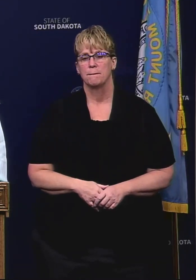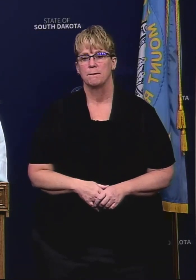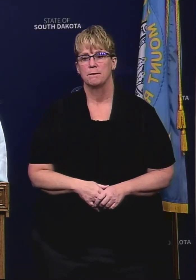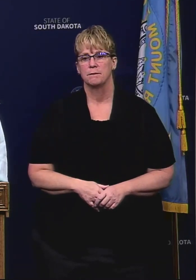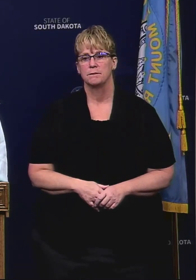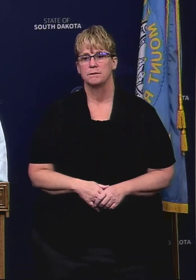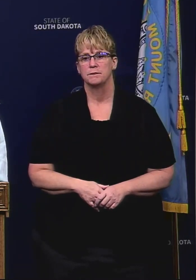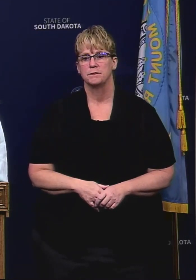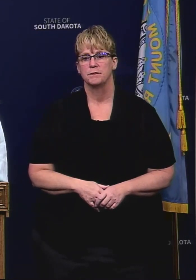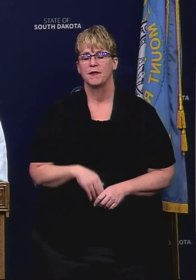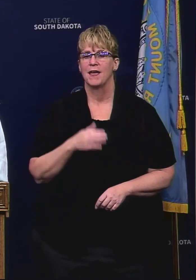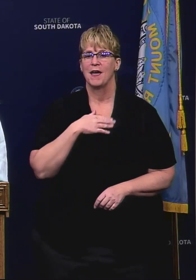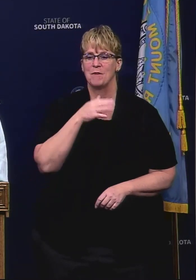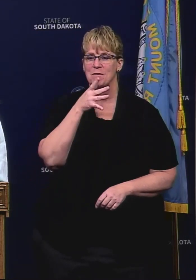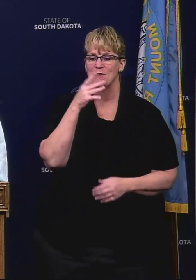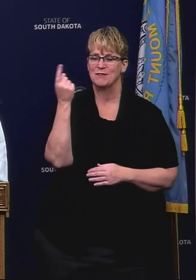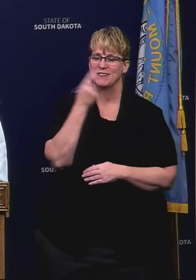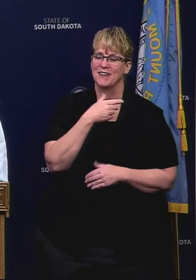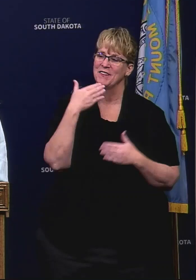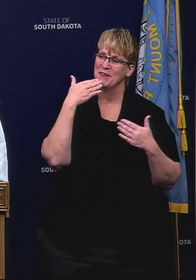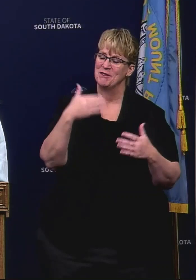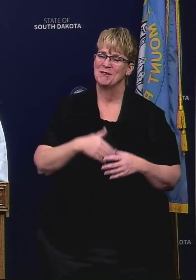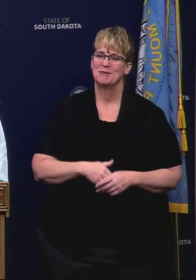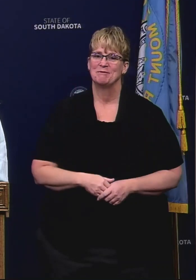and happy Mother's Day. Thank you.